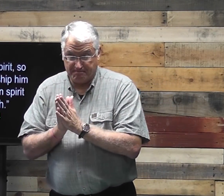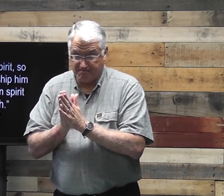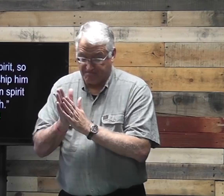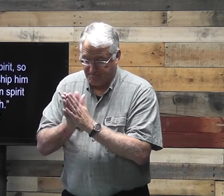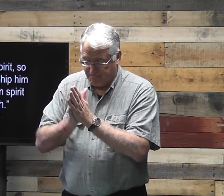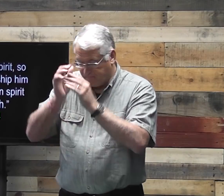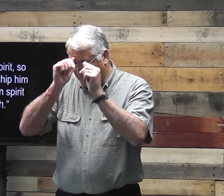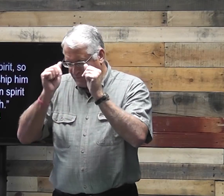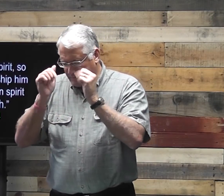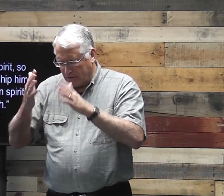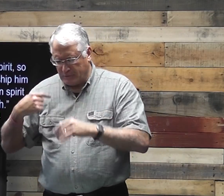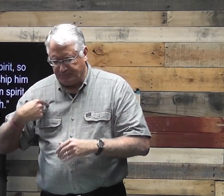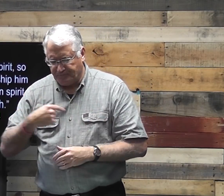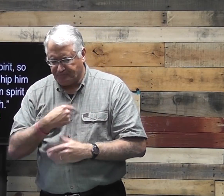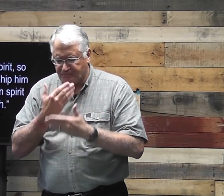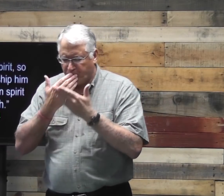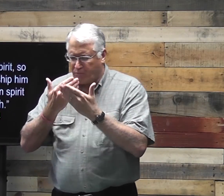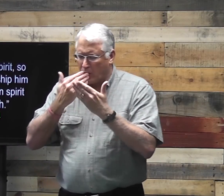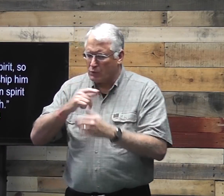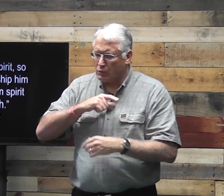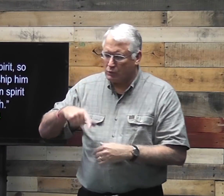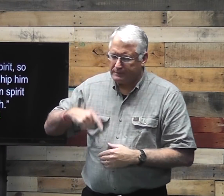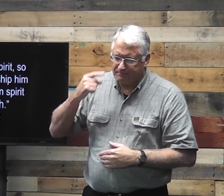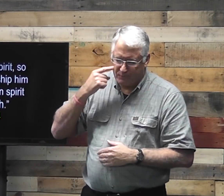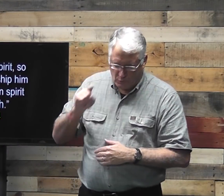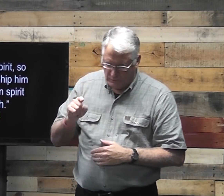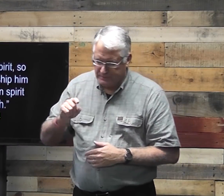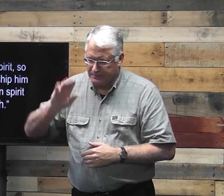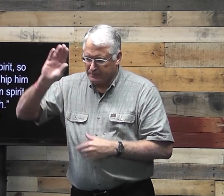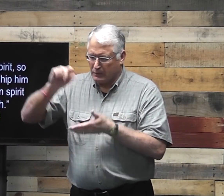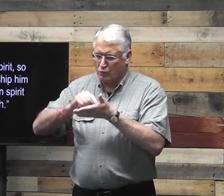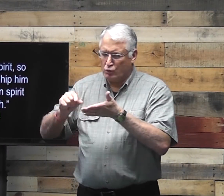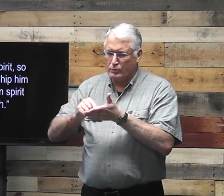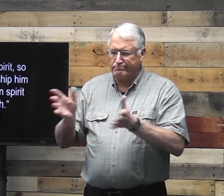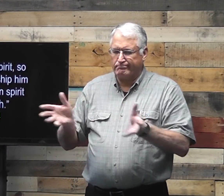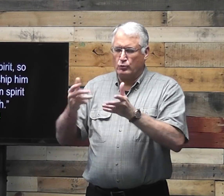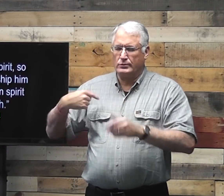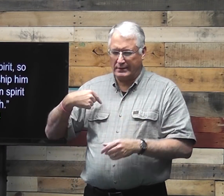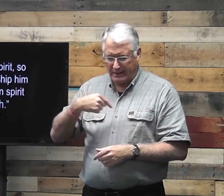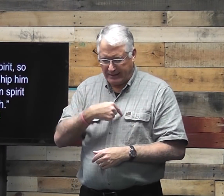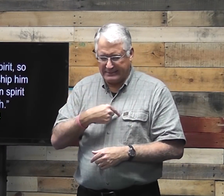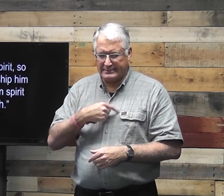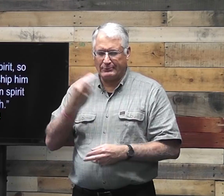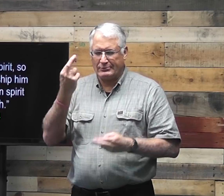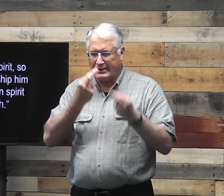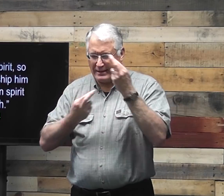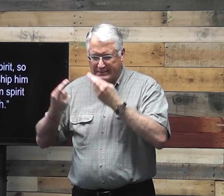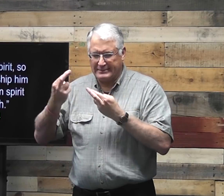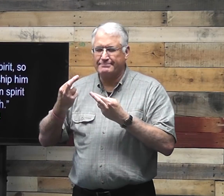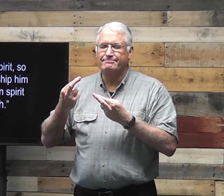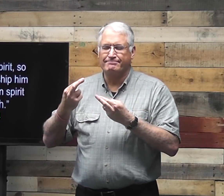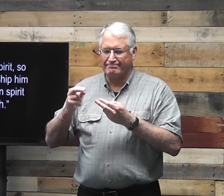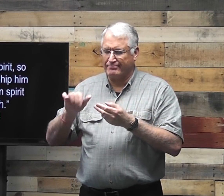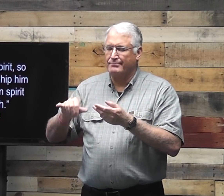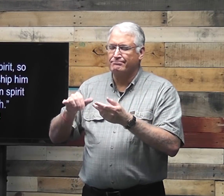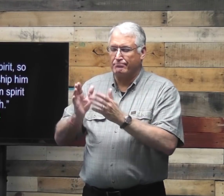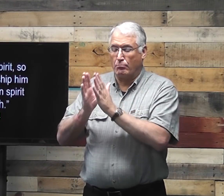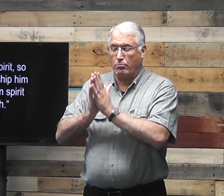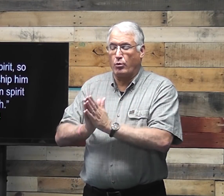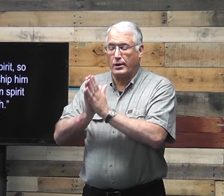So let's close in prayer. Father, we are so grateful, Lord, for your scriptures that encourage us and help us realize that